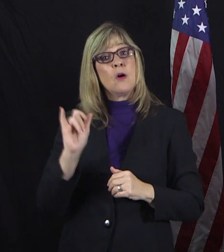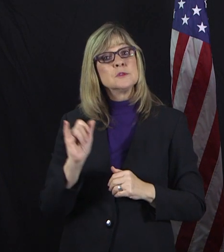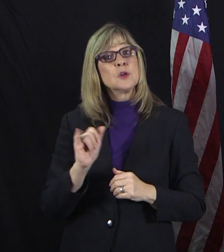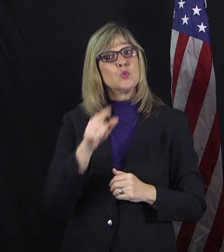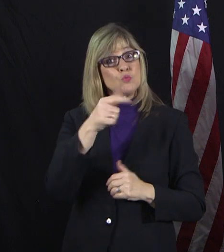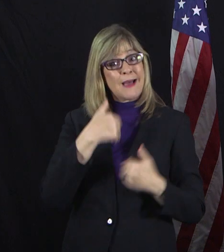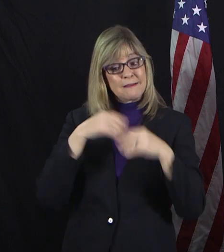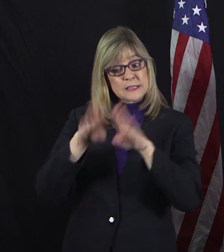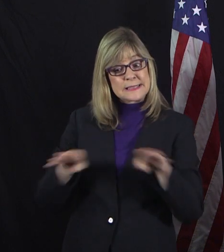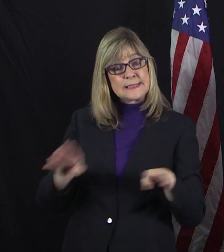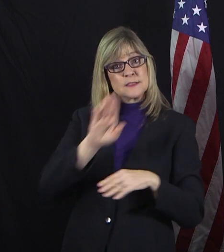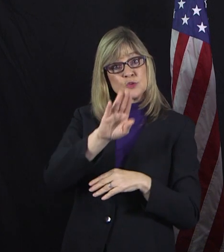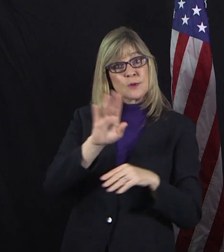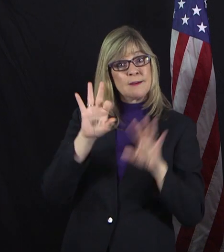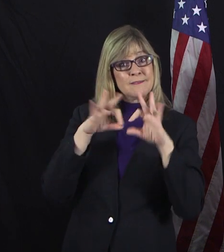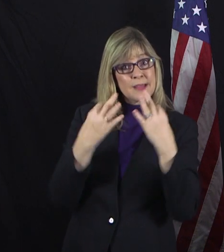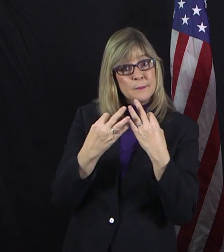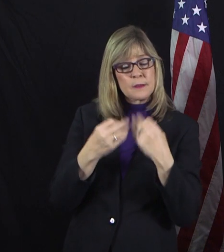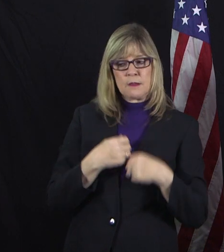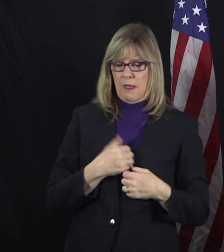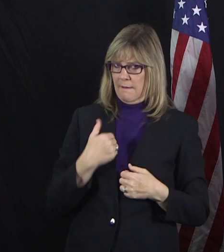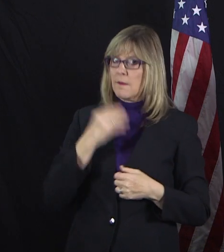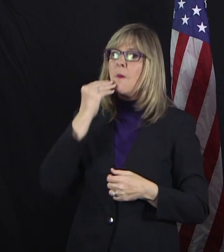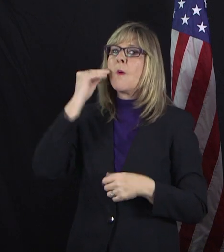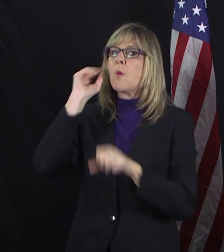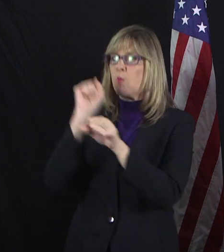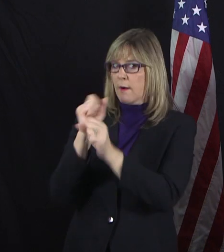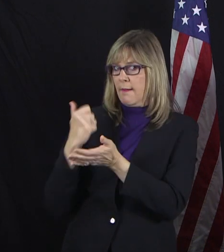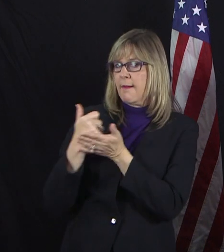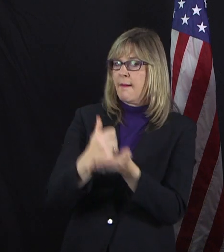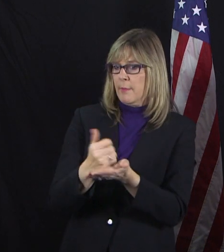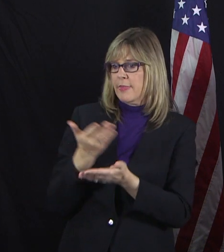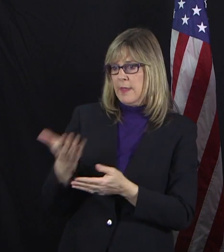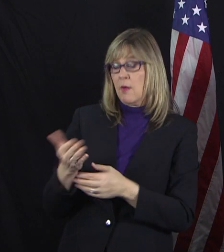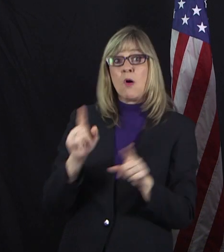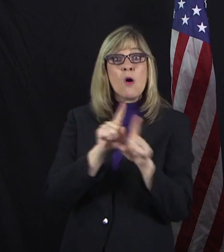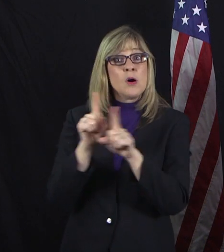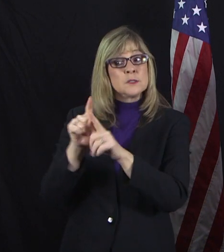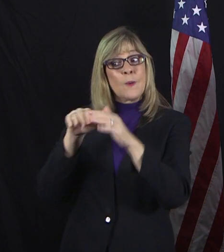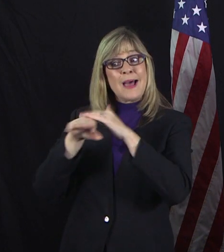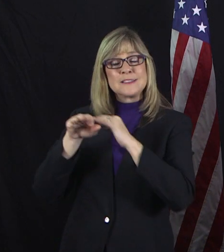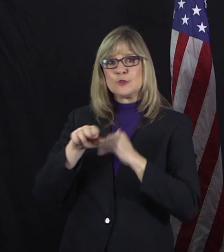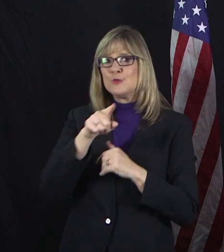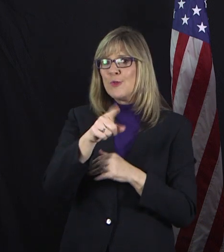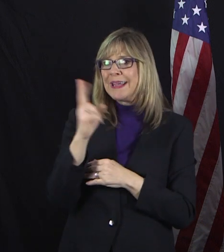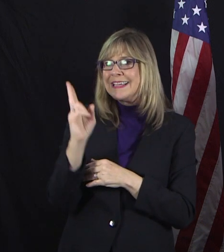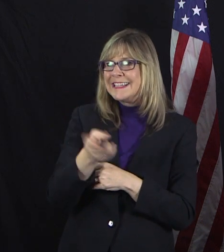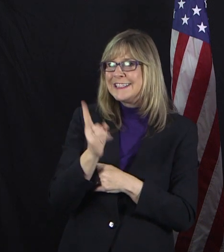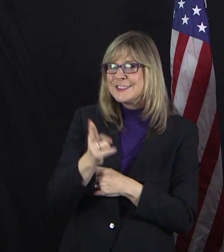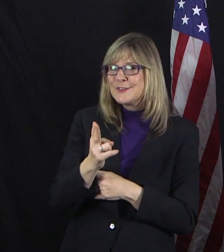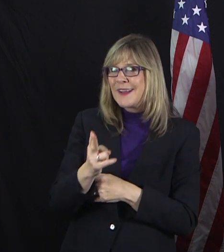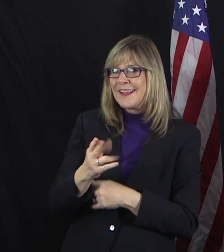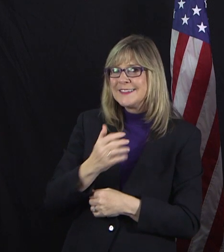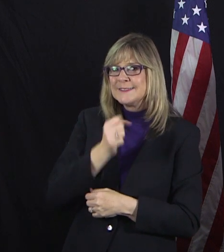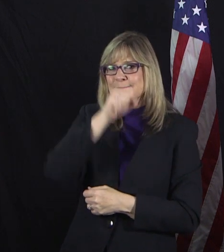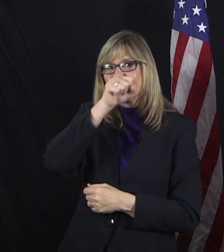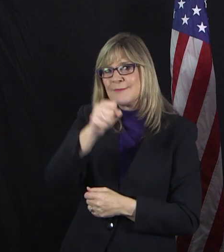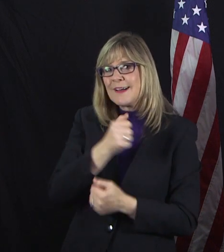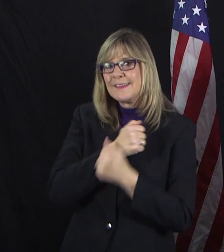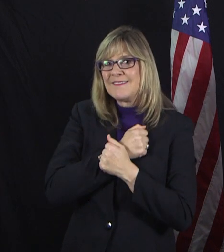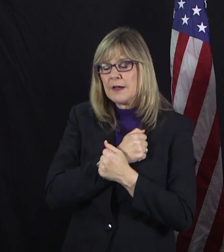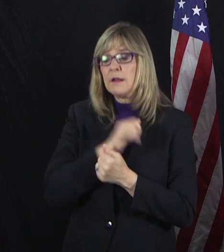family. We have homework help on our website. We also have access, if you're a history buff, to 100 years